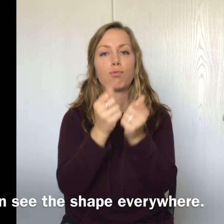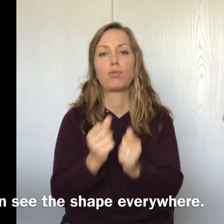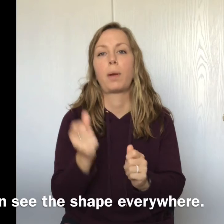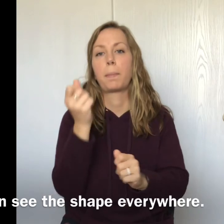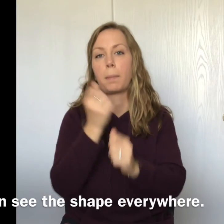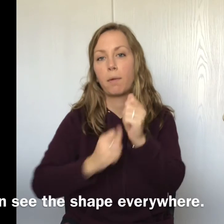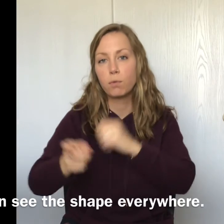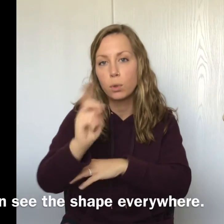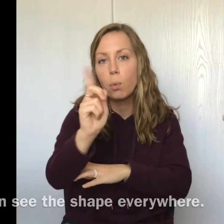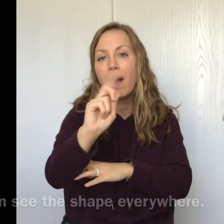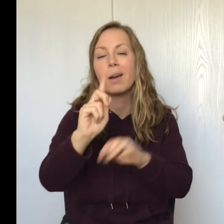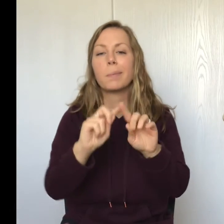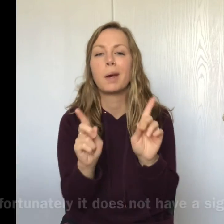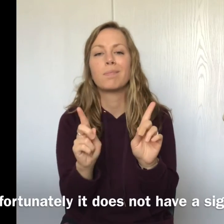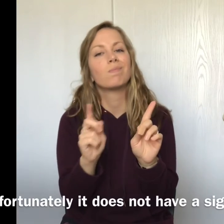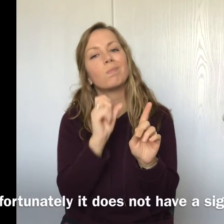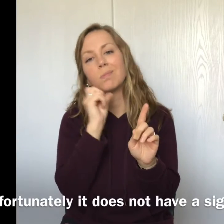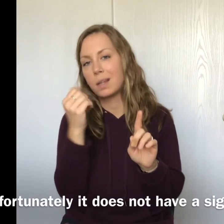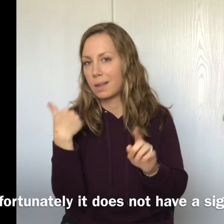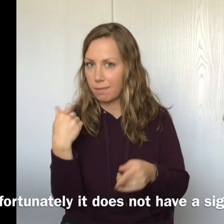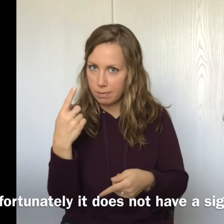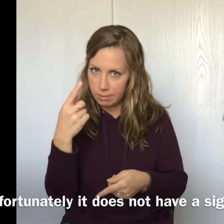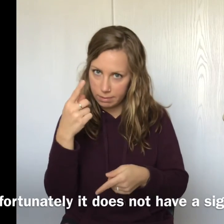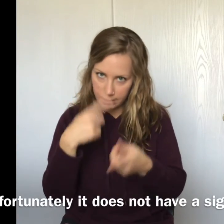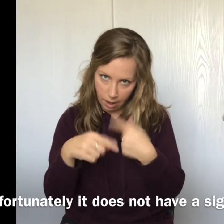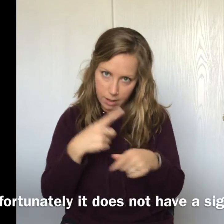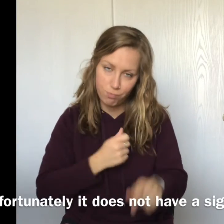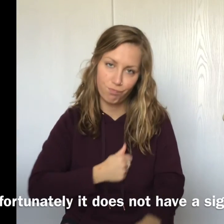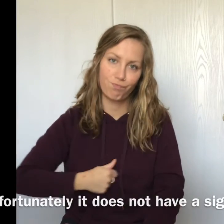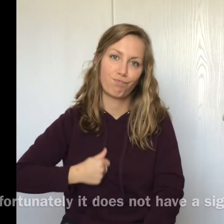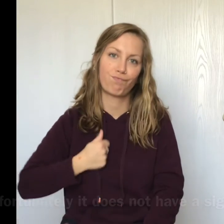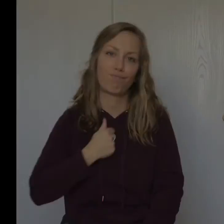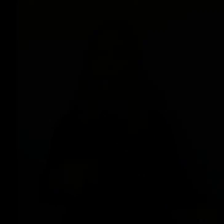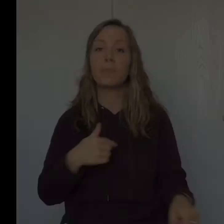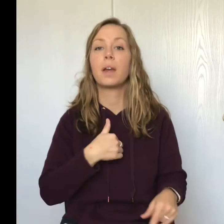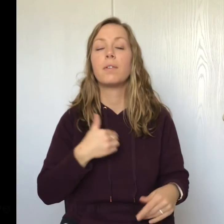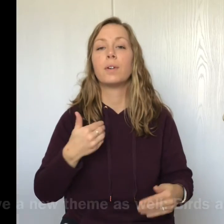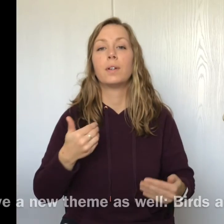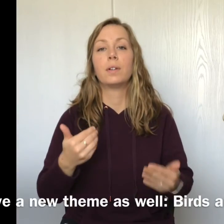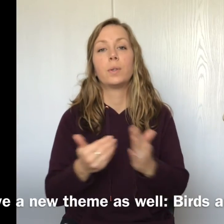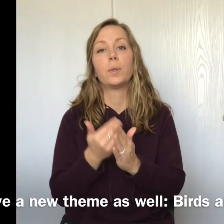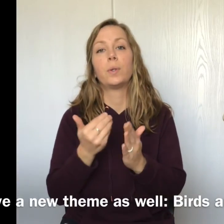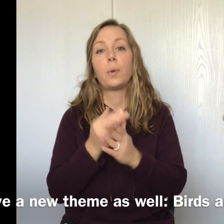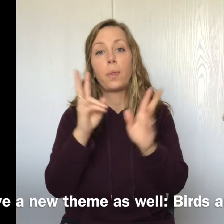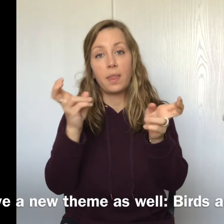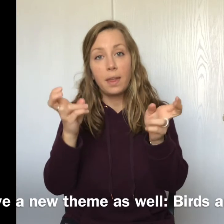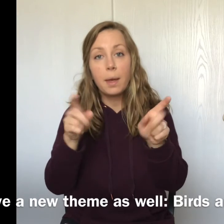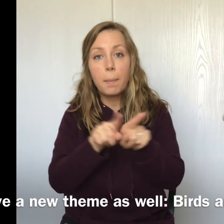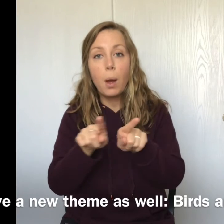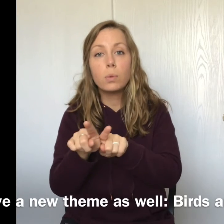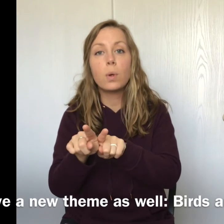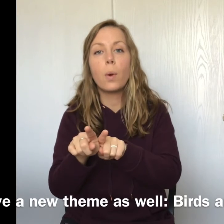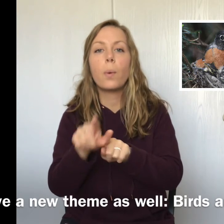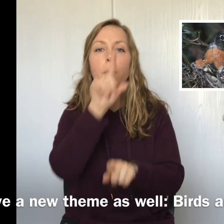shape everywhere, really, but it doesn't have a sign, so I'm sorry. We have a new theme as well.